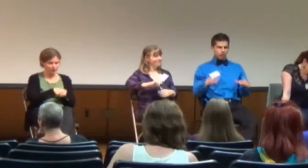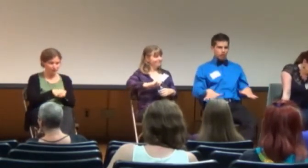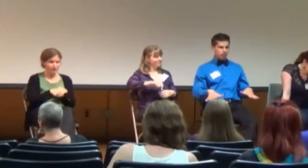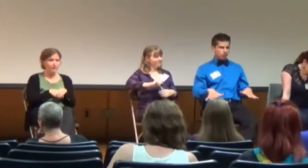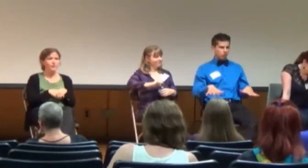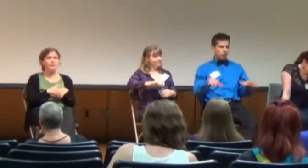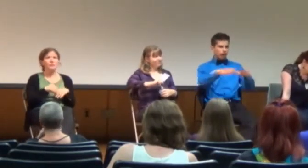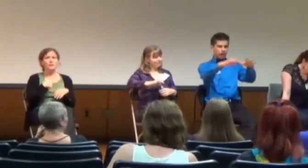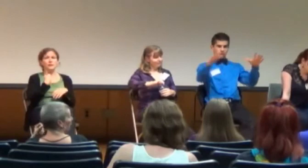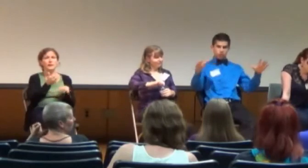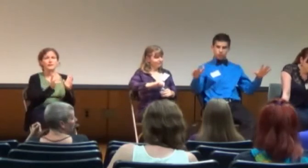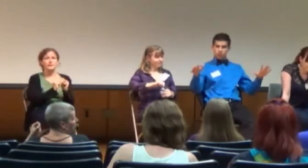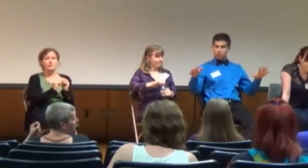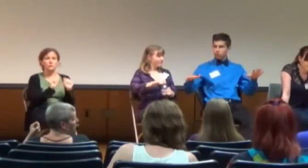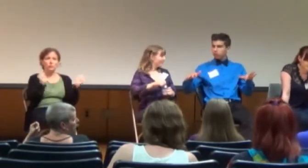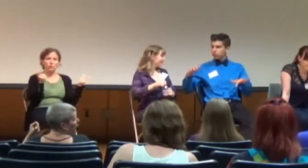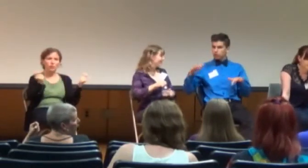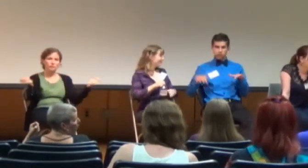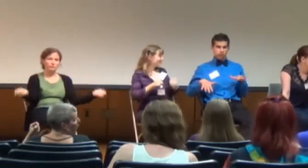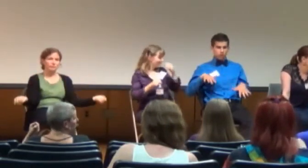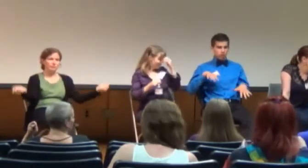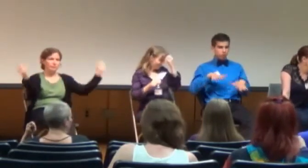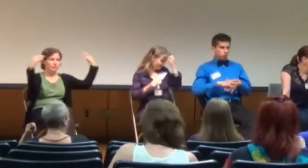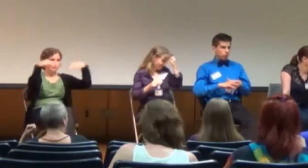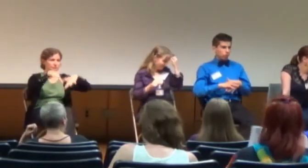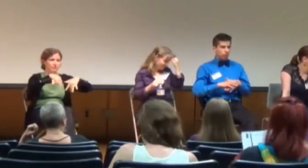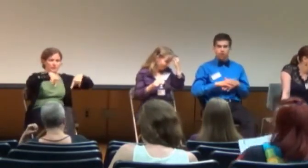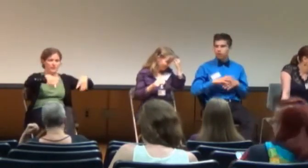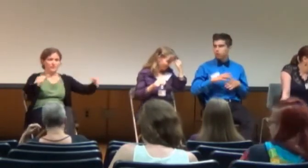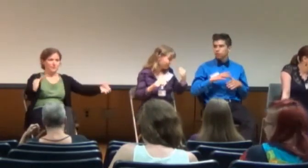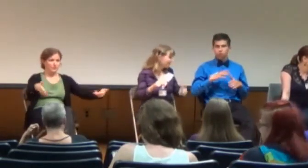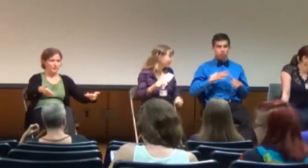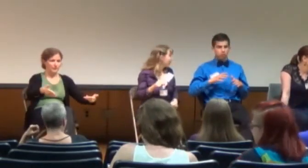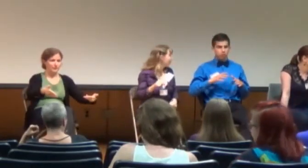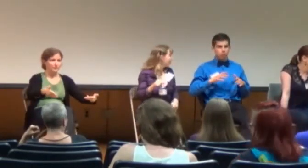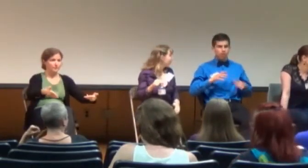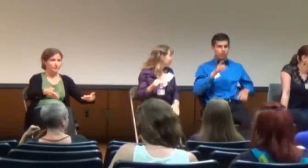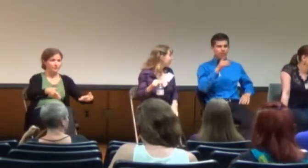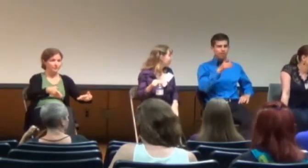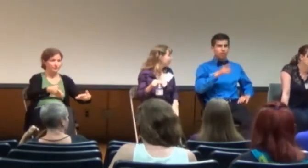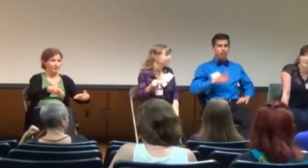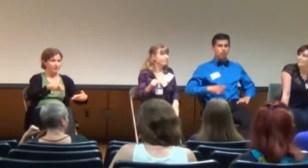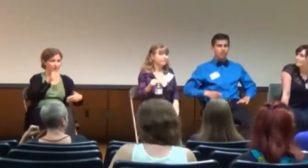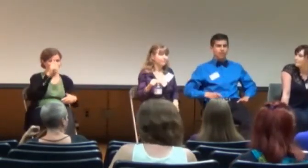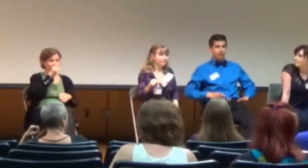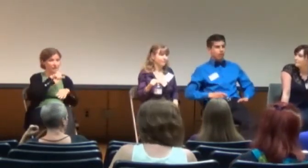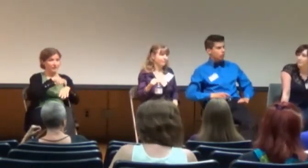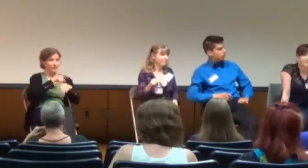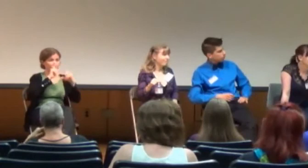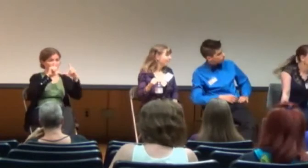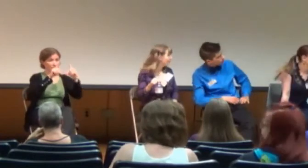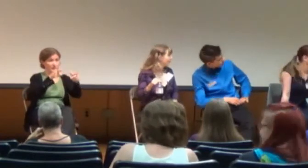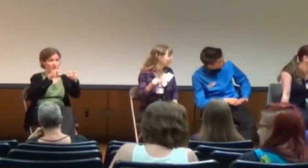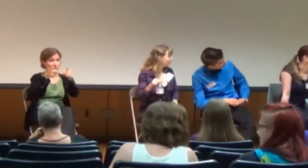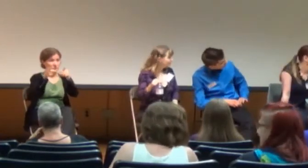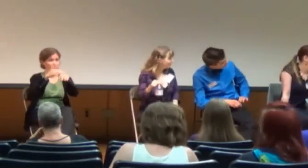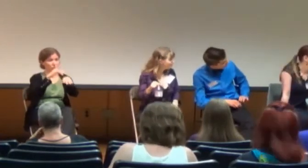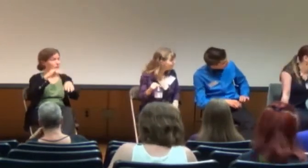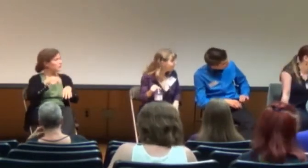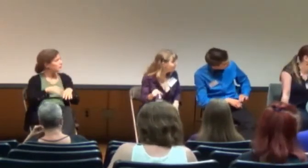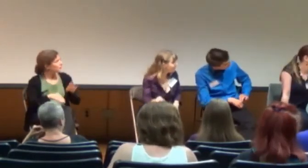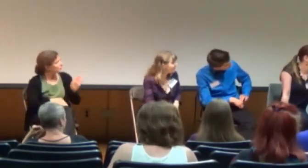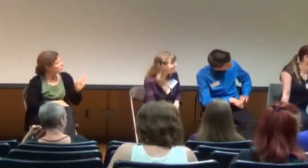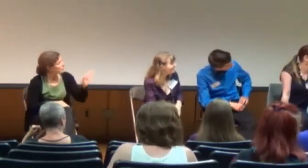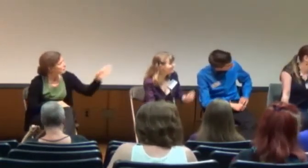First room session, everyone's coming. It is. That's actually fast. Really quickly.